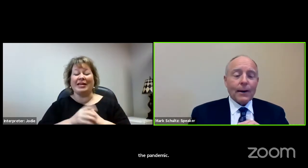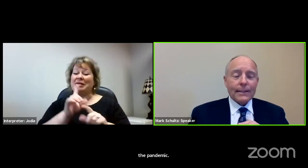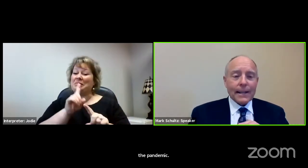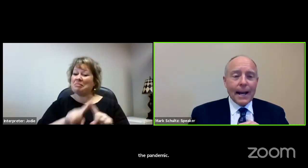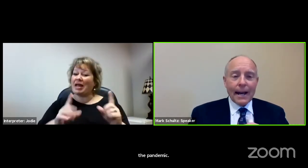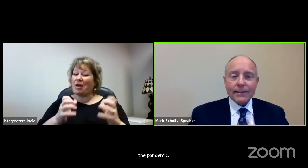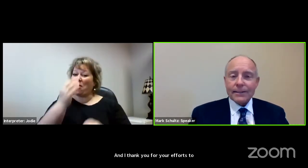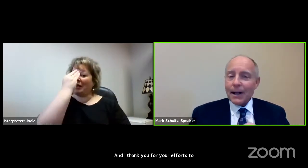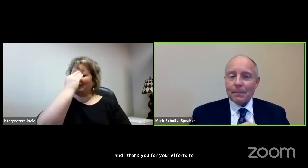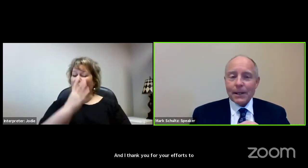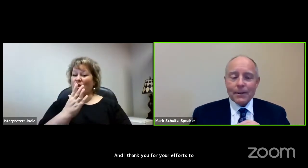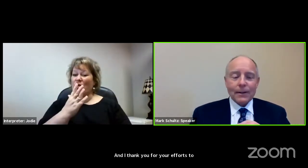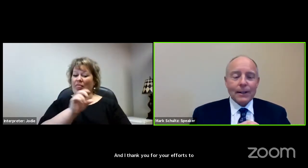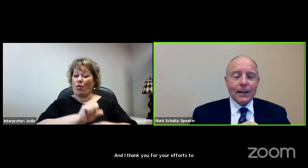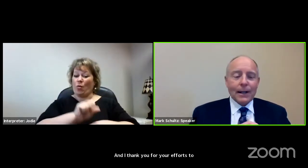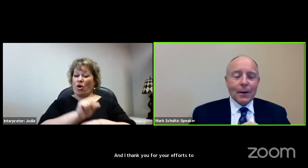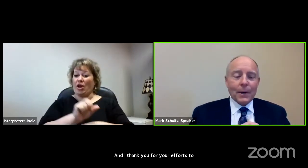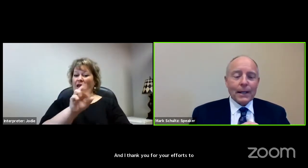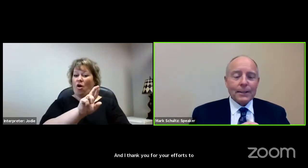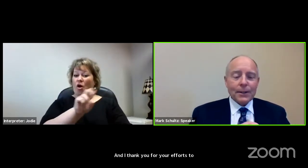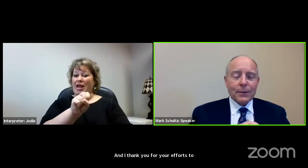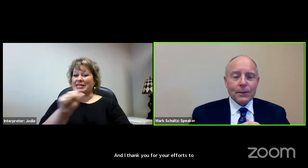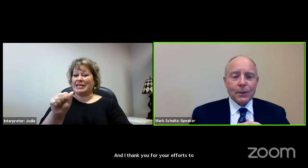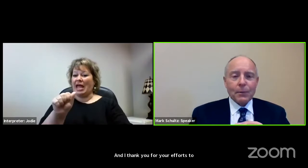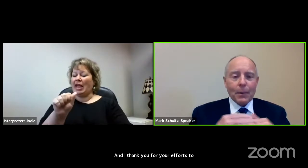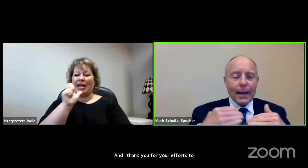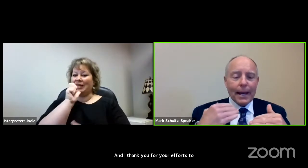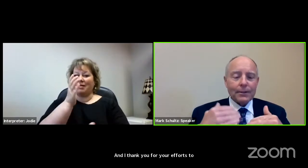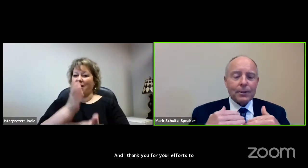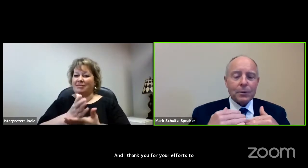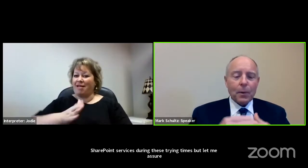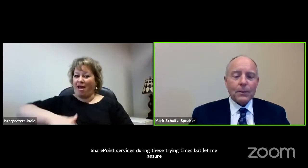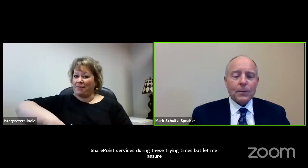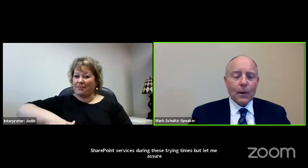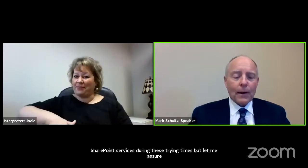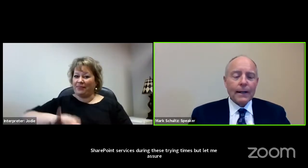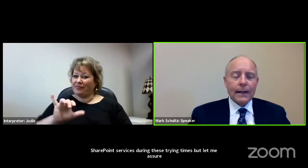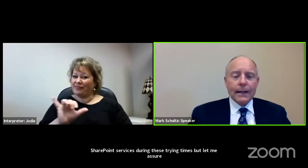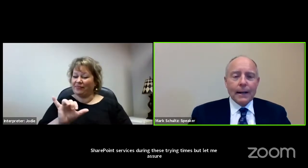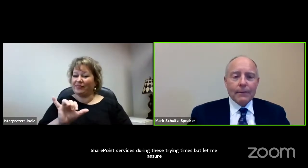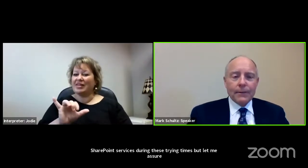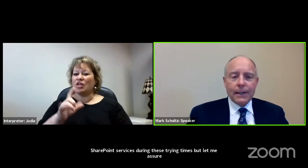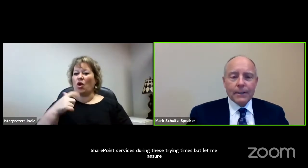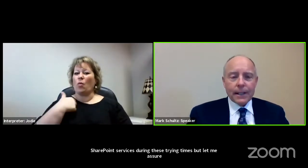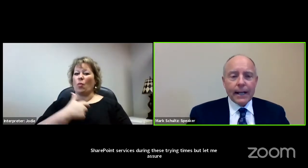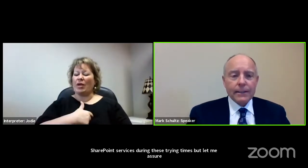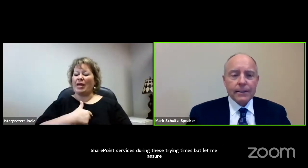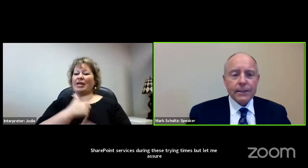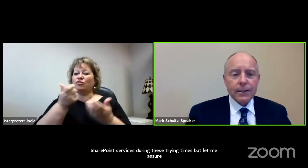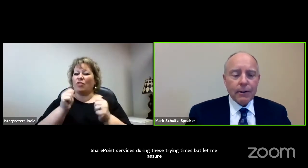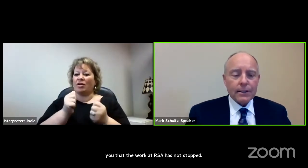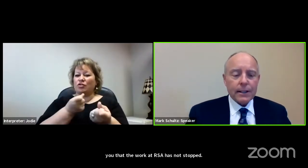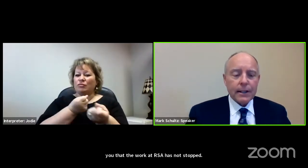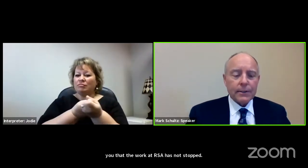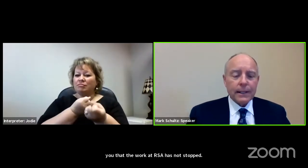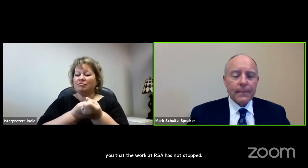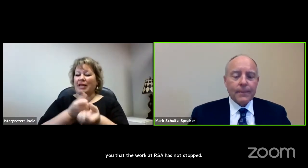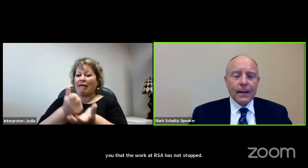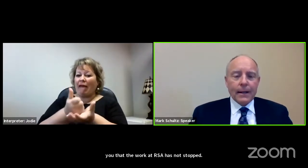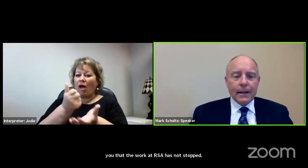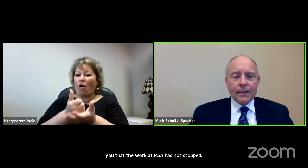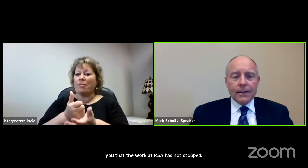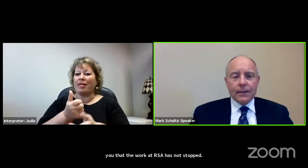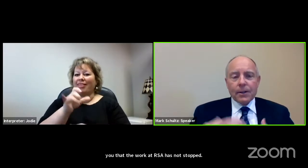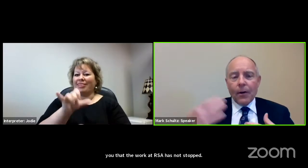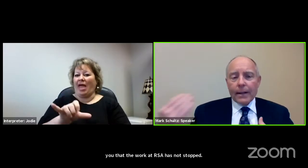the work at RSA hasn't stopped either. We continue to do what we can to support the work of the state agencies across the country.